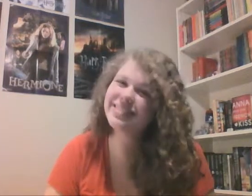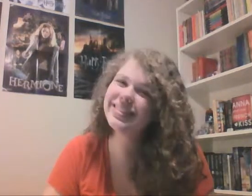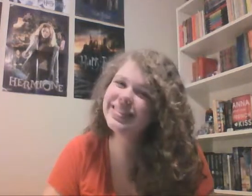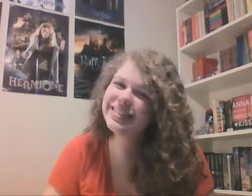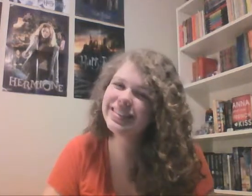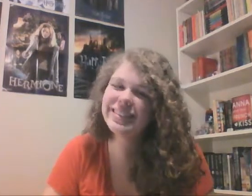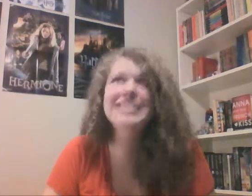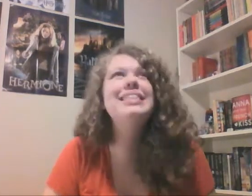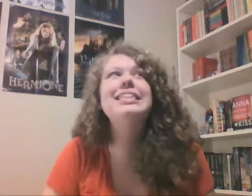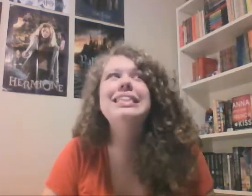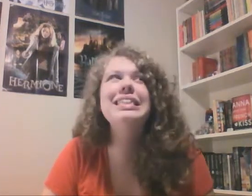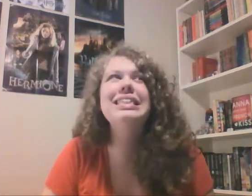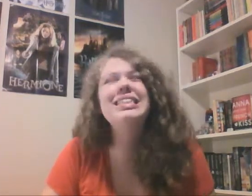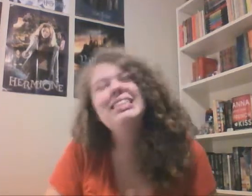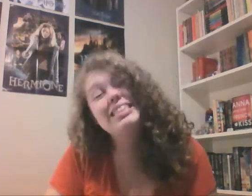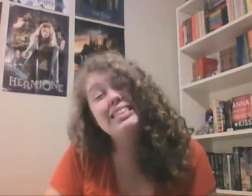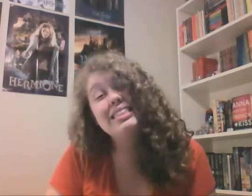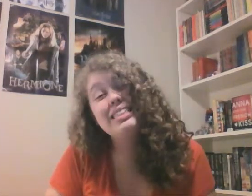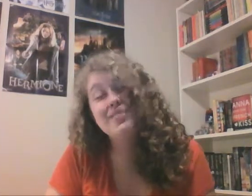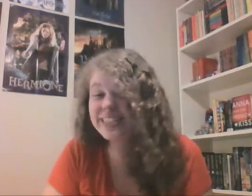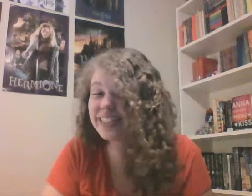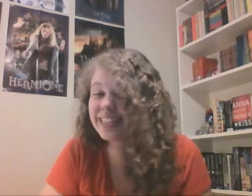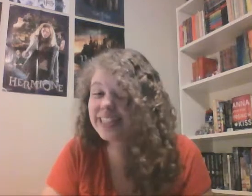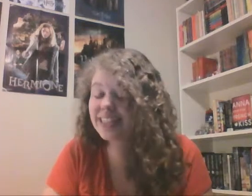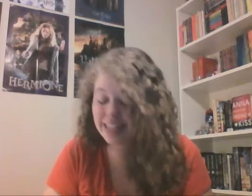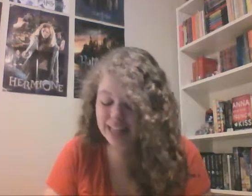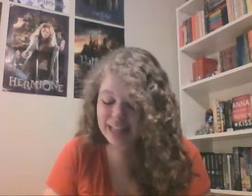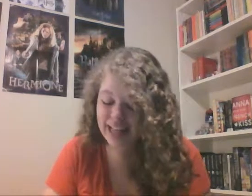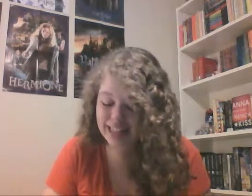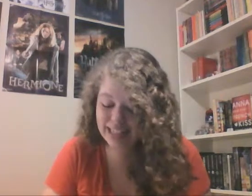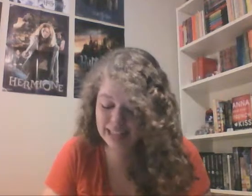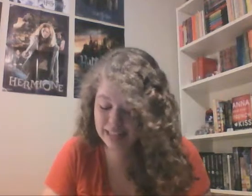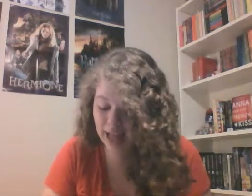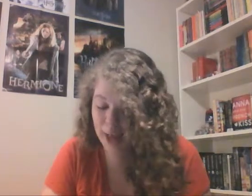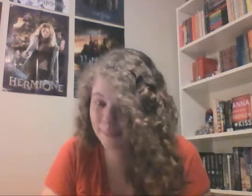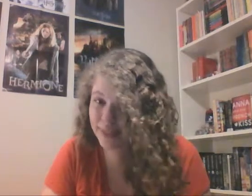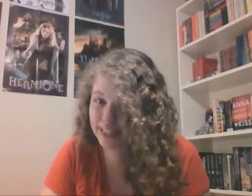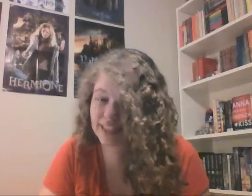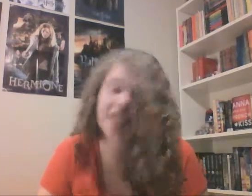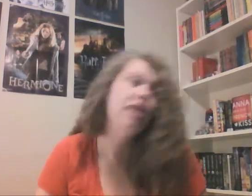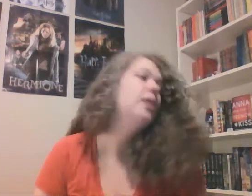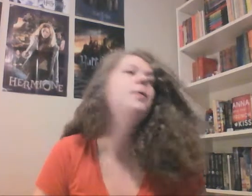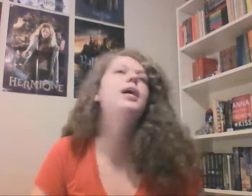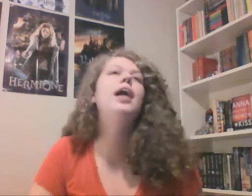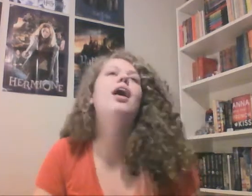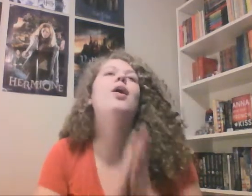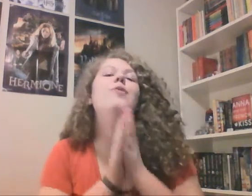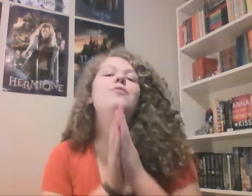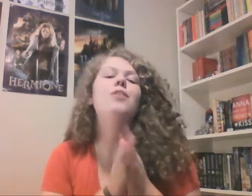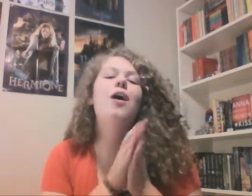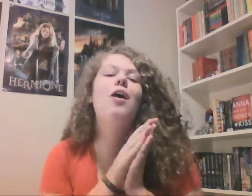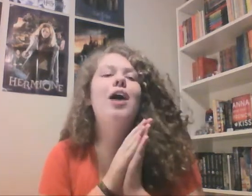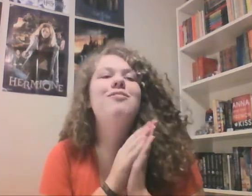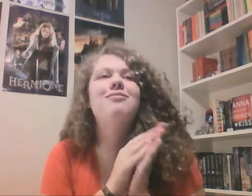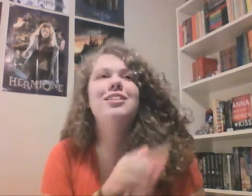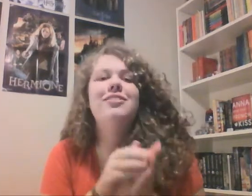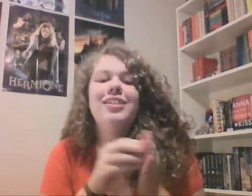oh really did that need to happen but yeah overall I really really